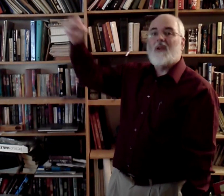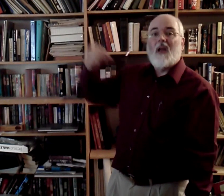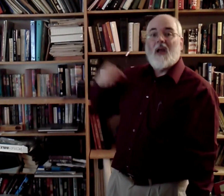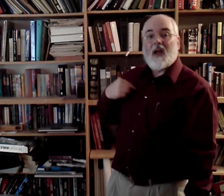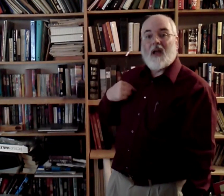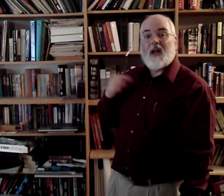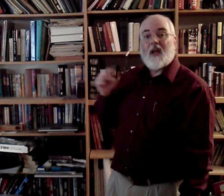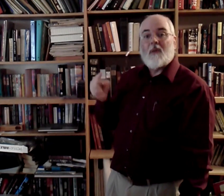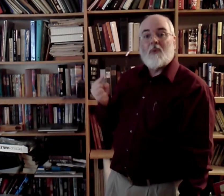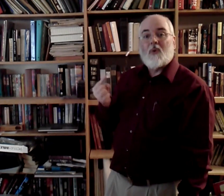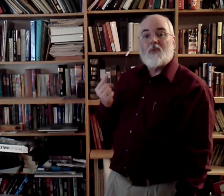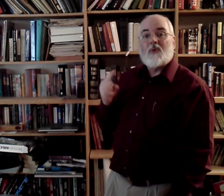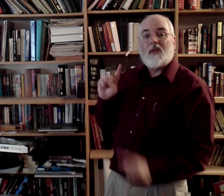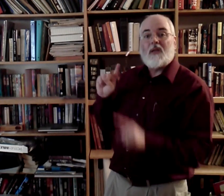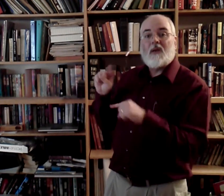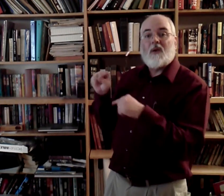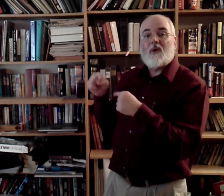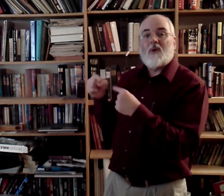I'm only going